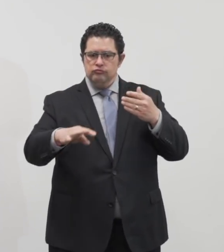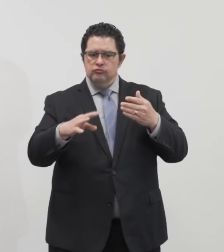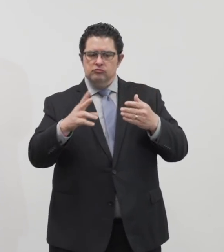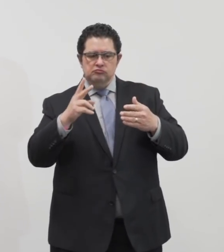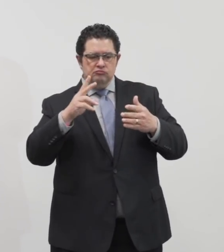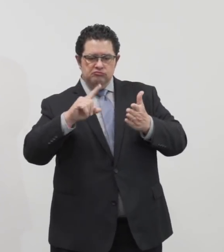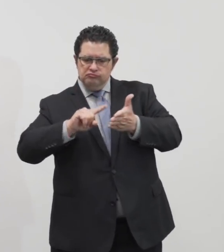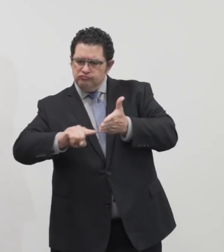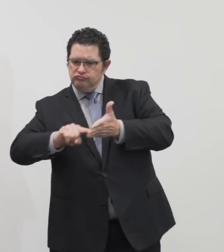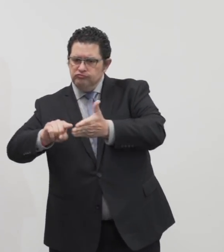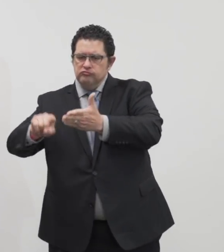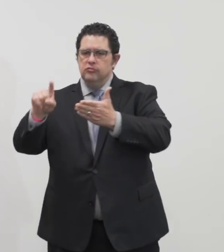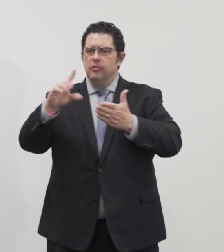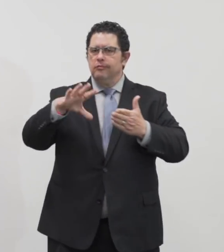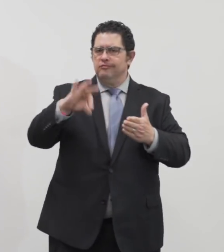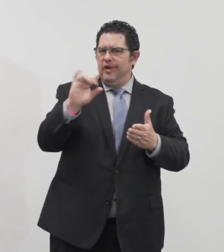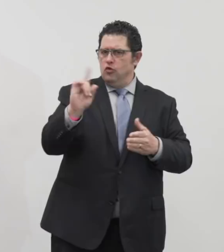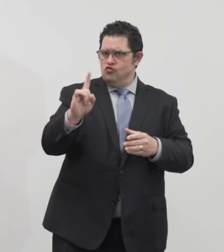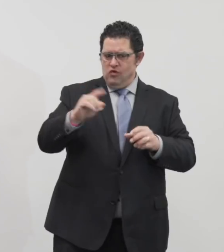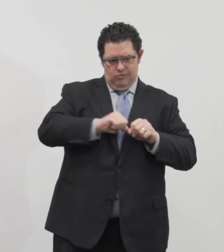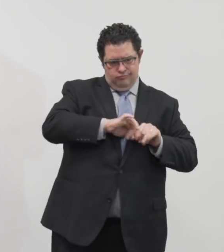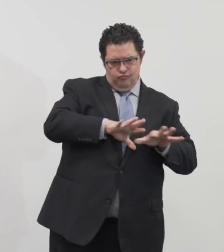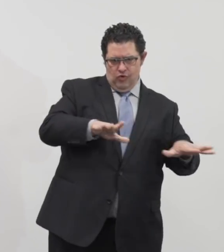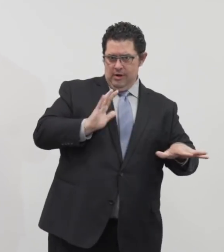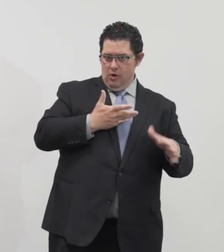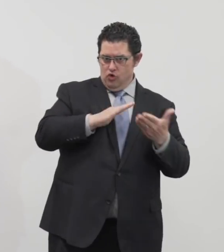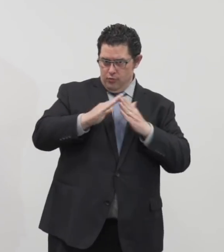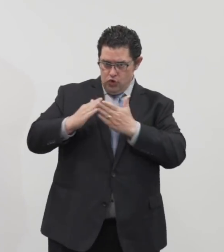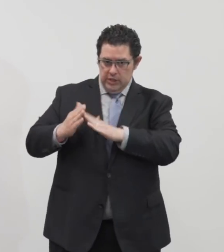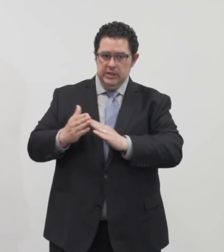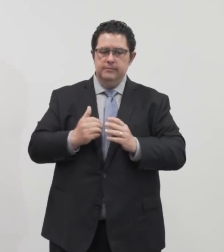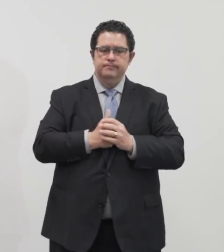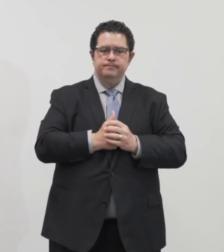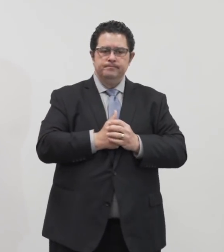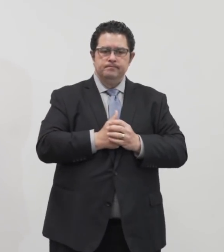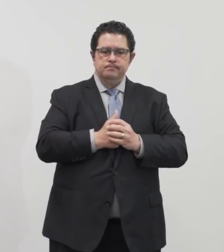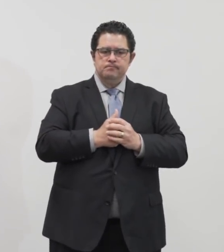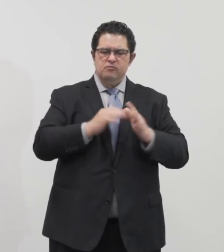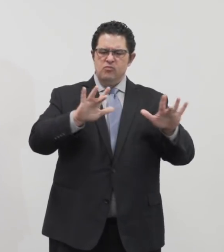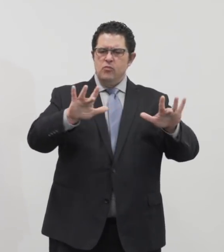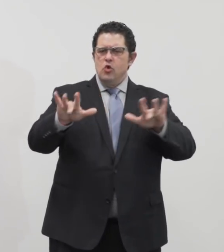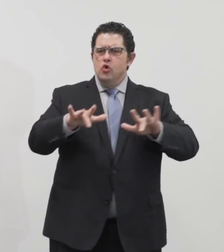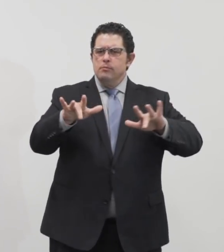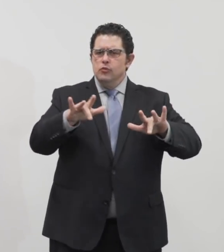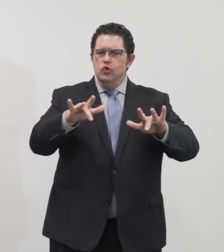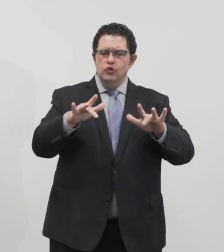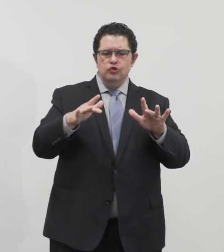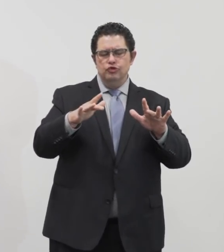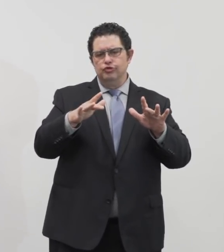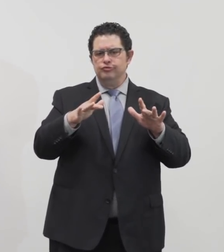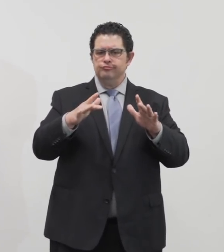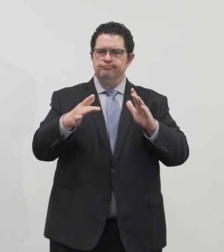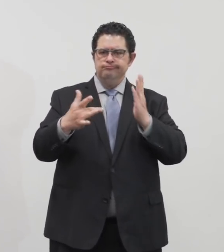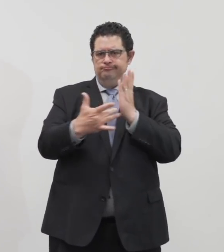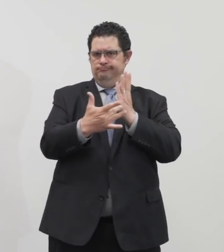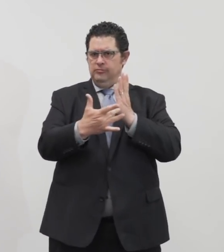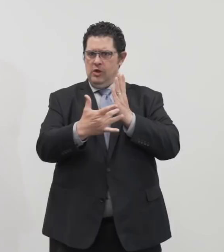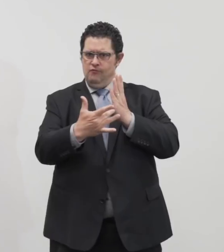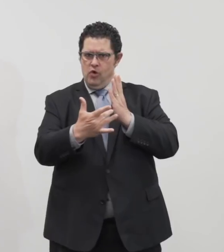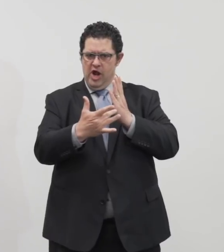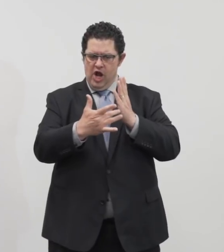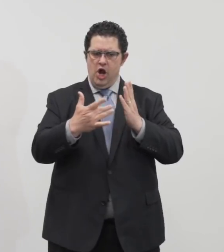in our community. We have developed new contact tracing software. We are in the process of hiring another hundred